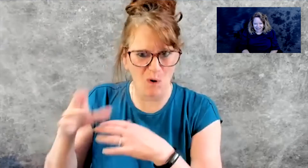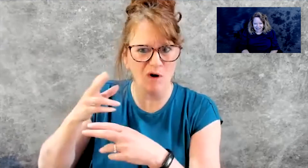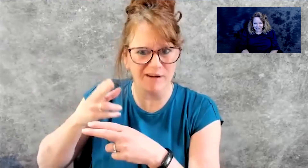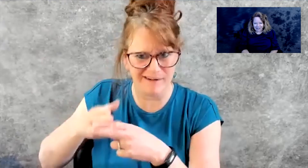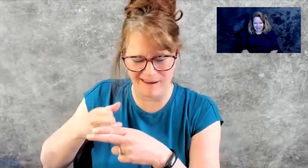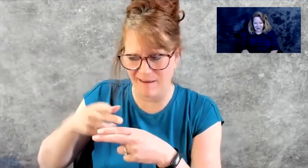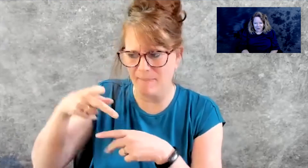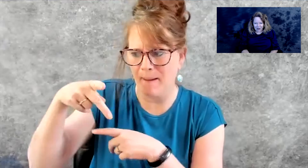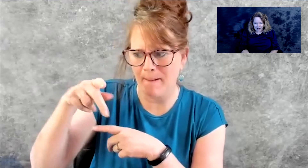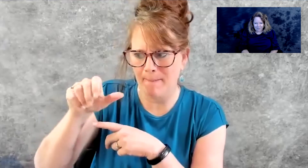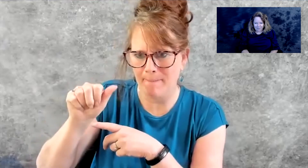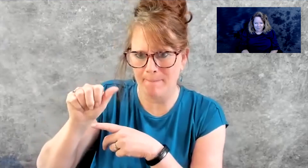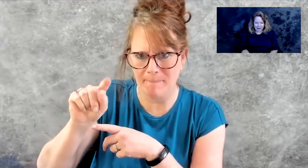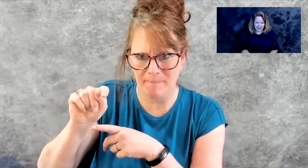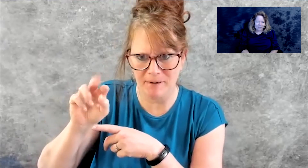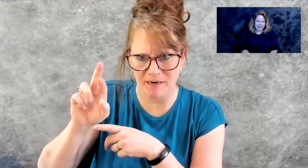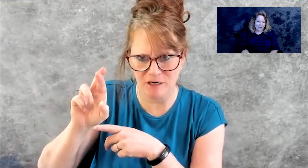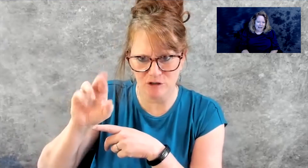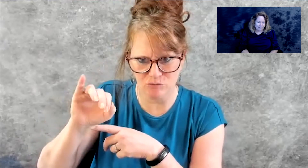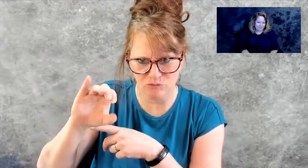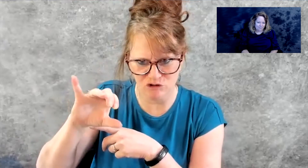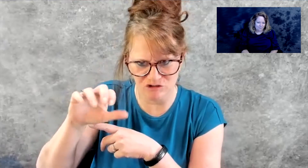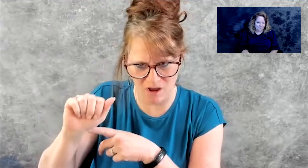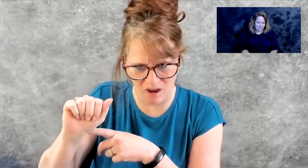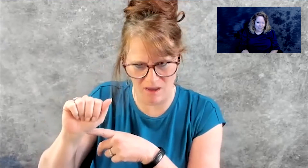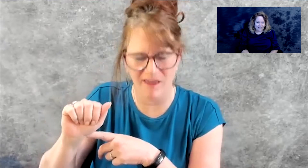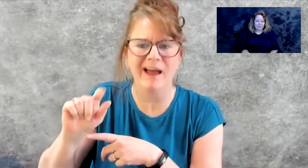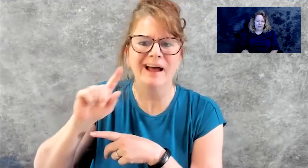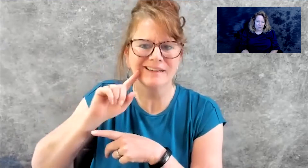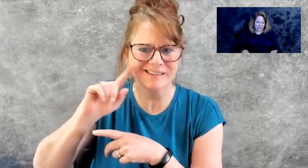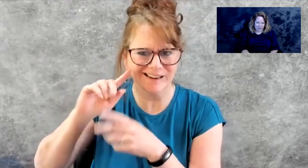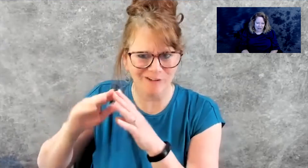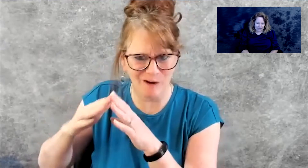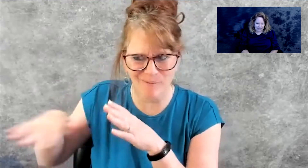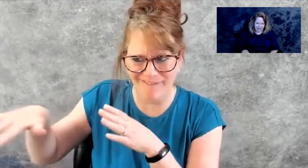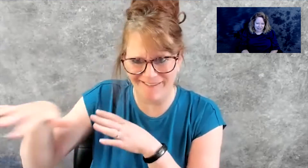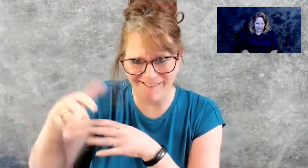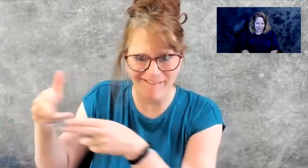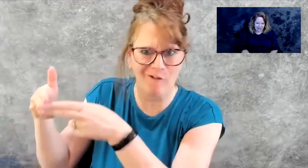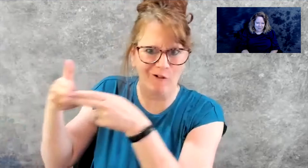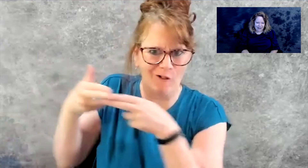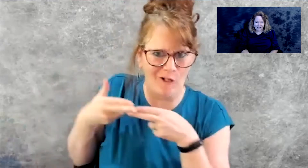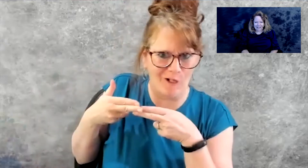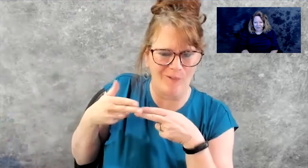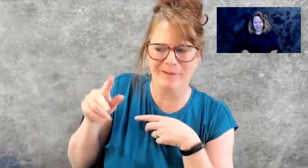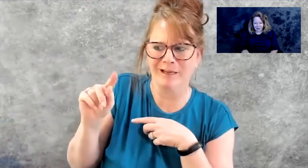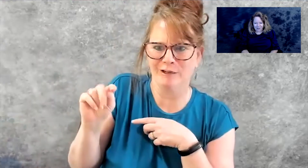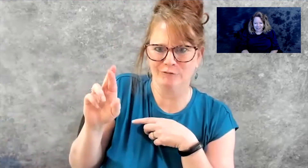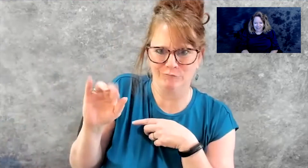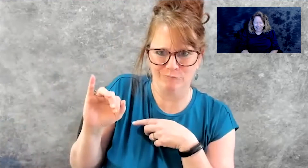So, my given name is Patricia, but as the Deaf community, they